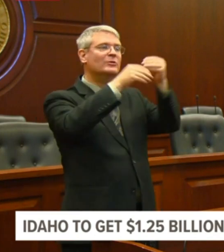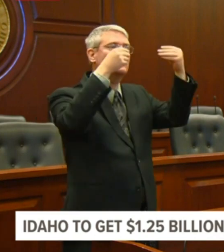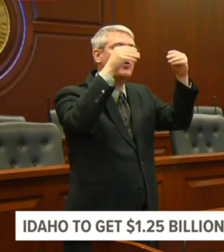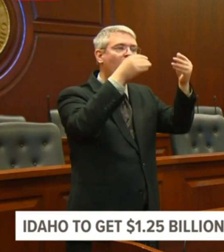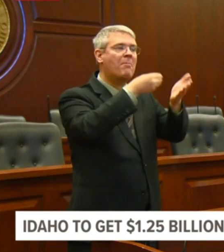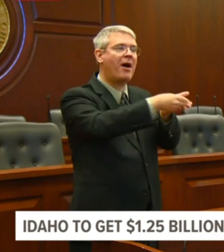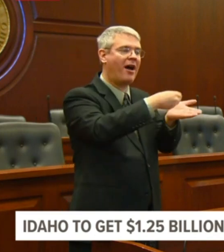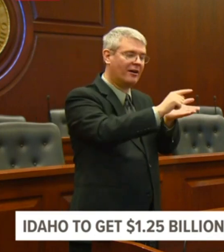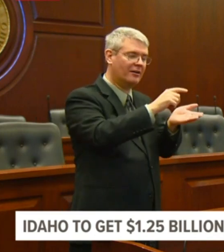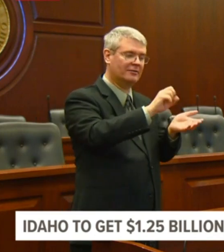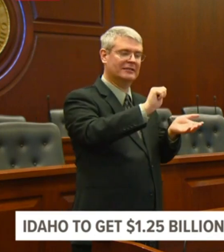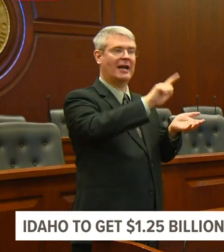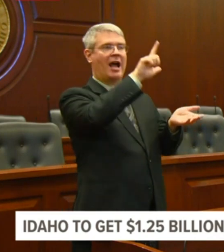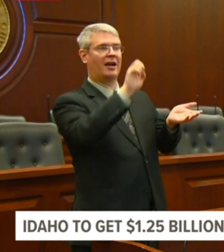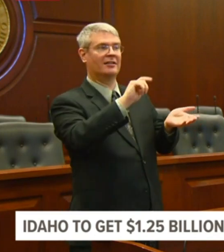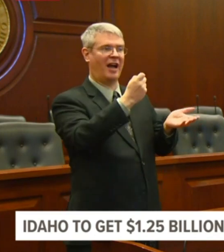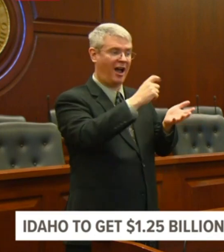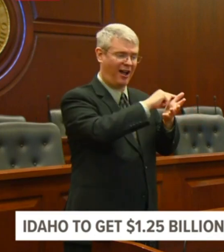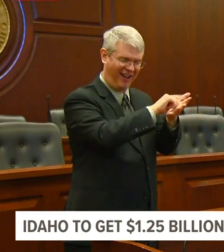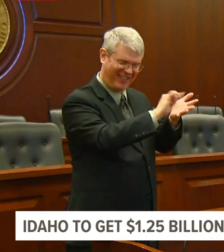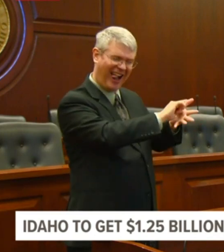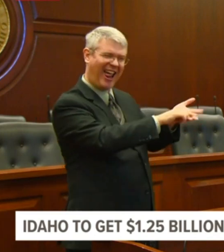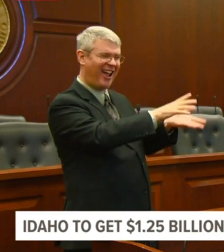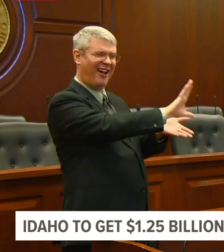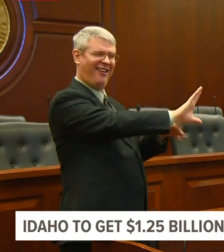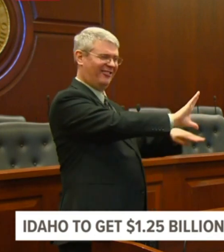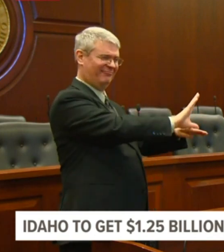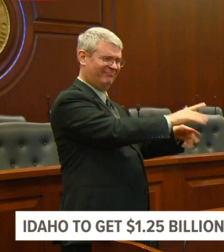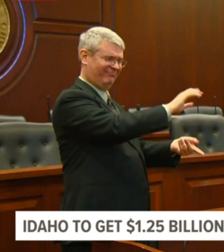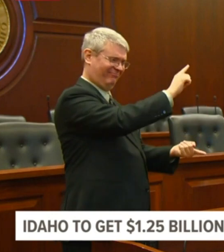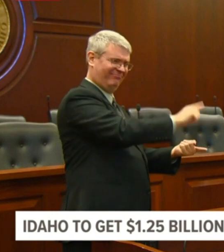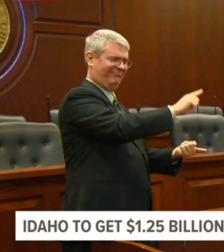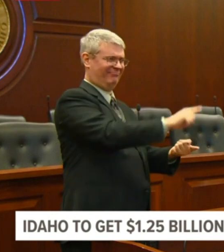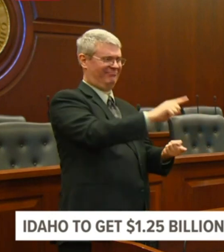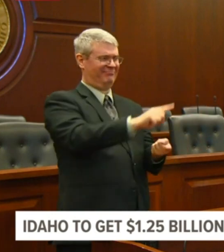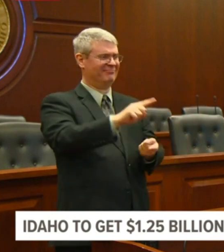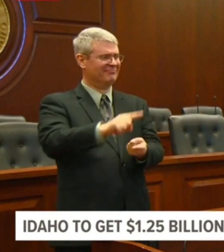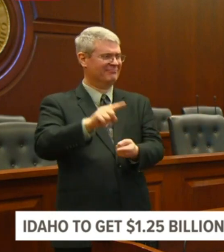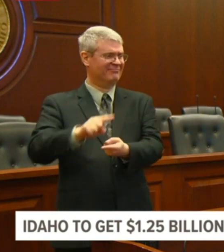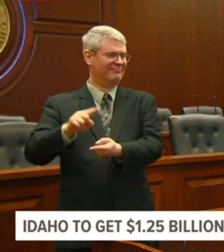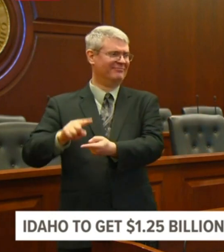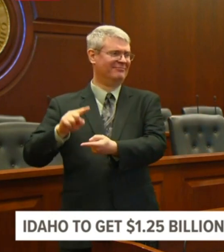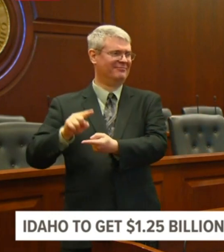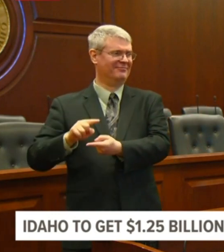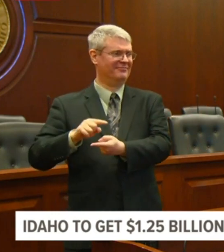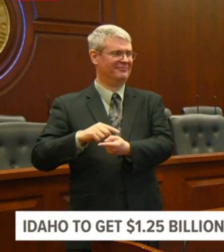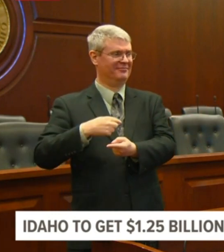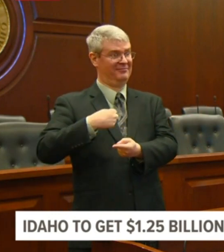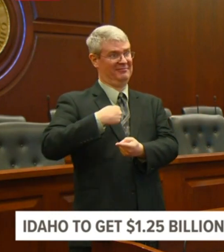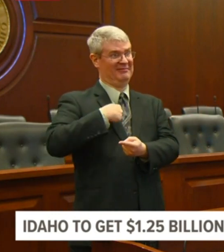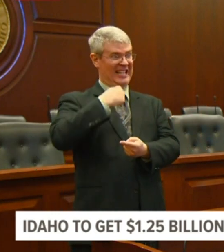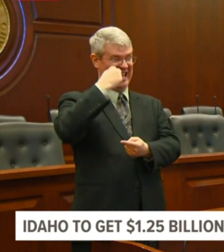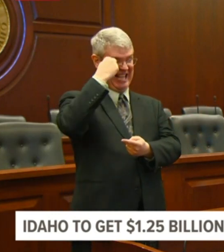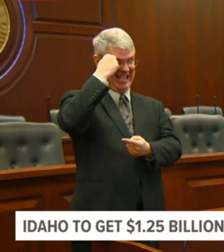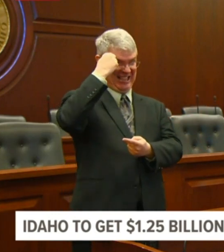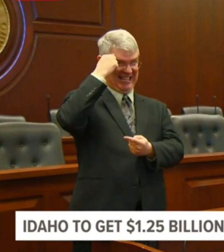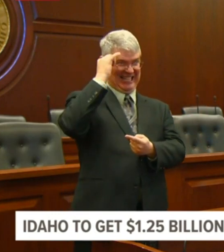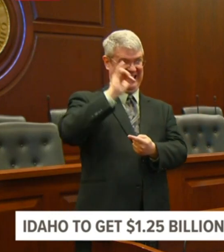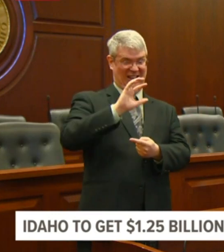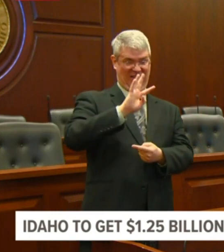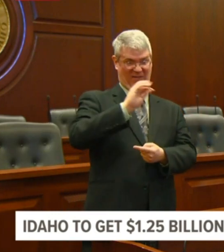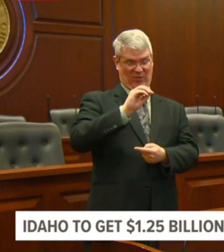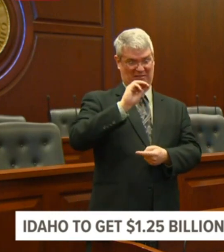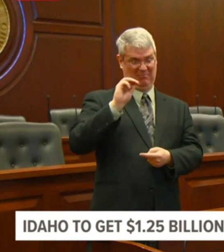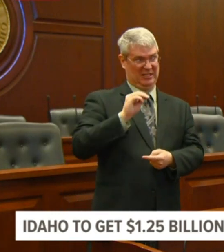corporate income tax are doing. So we believe that this $40 million, given what we had before, that we will have a